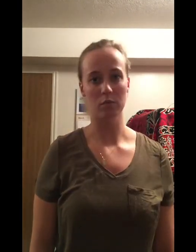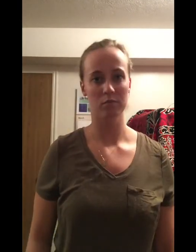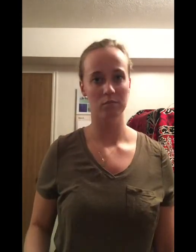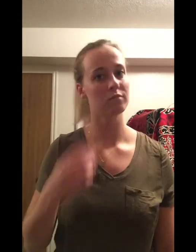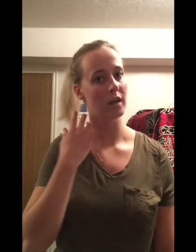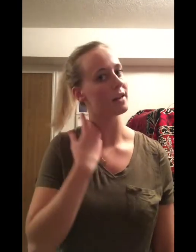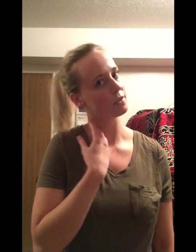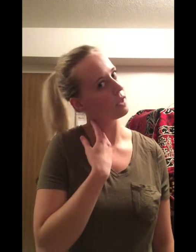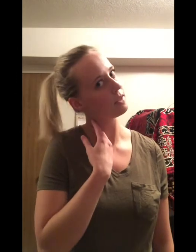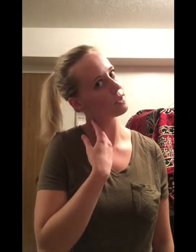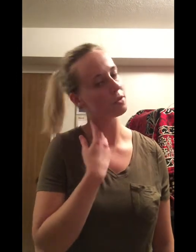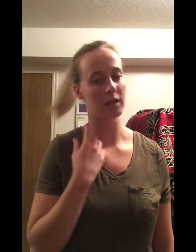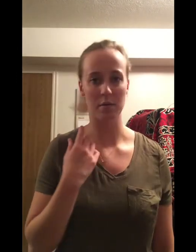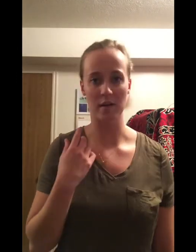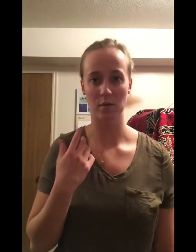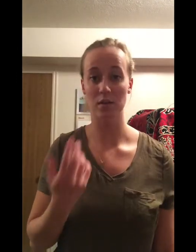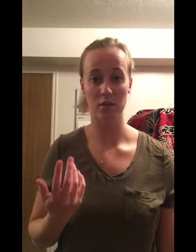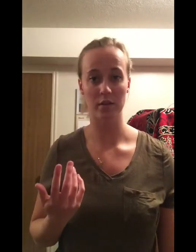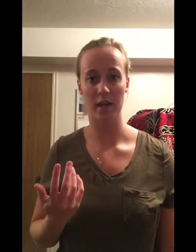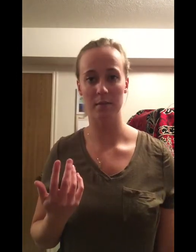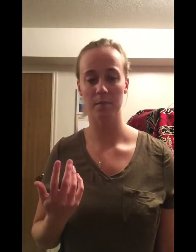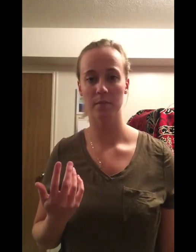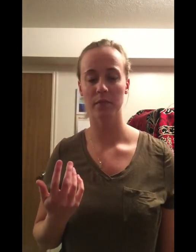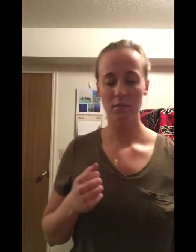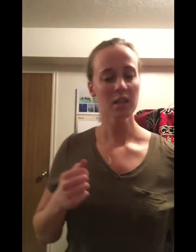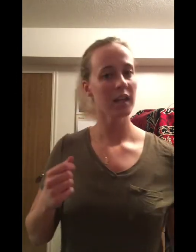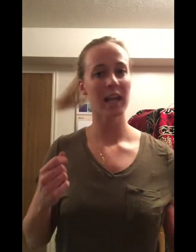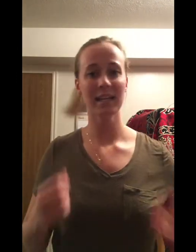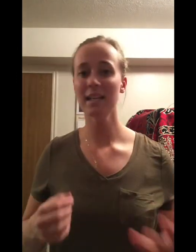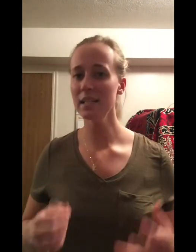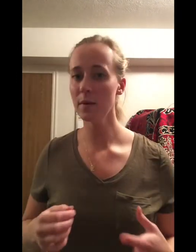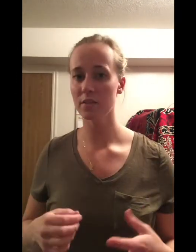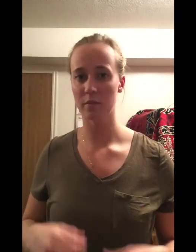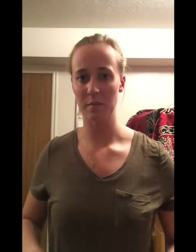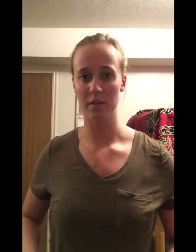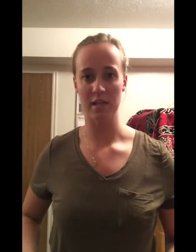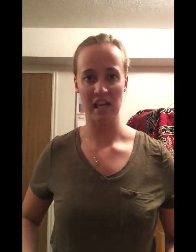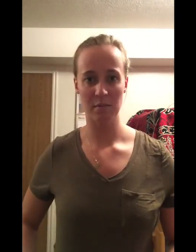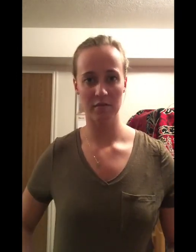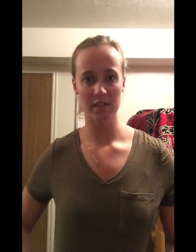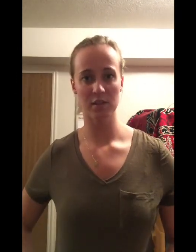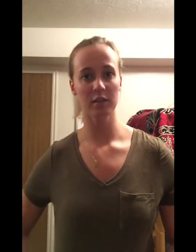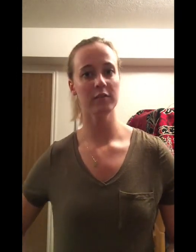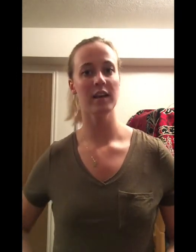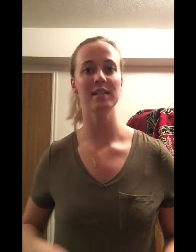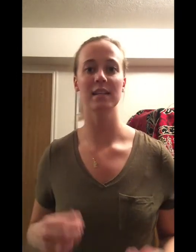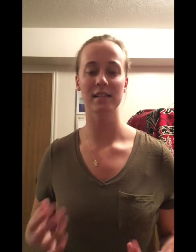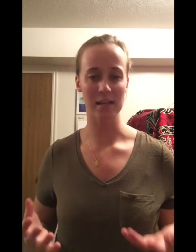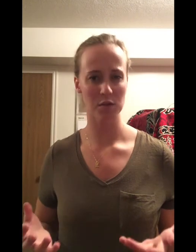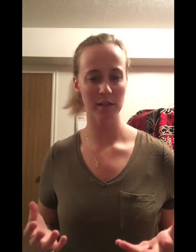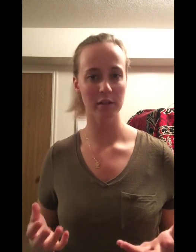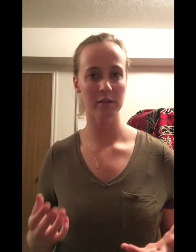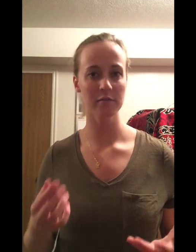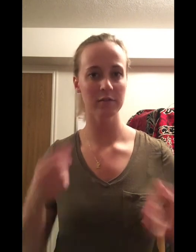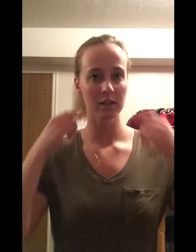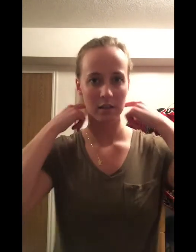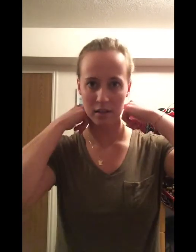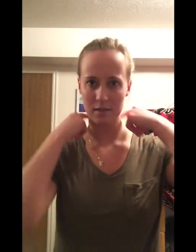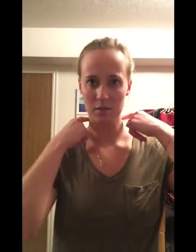activate the sternocleidomastoid and turn the head. An easy way to remember the name of this nerve is accessory nerve, deals